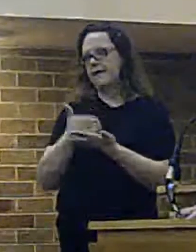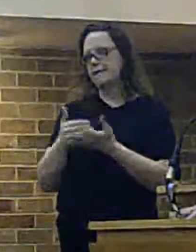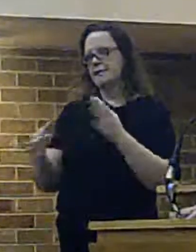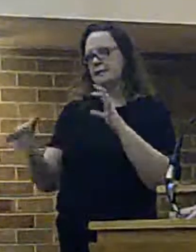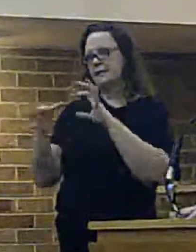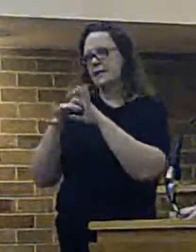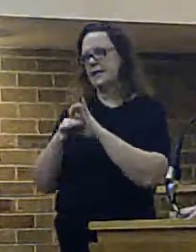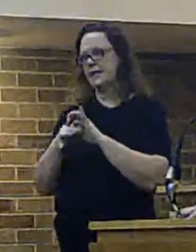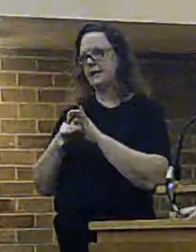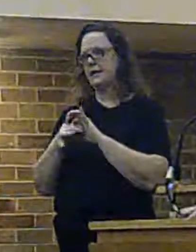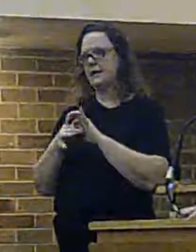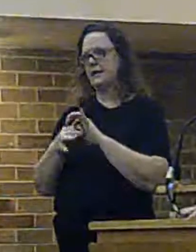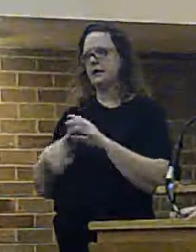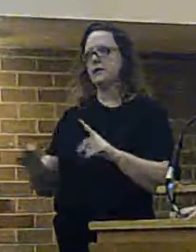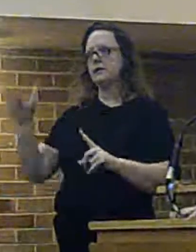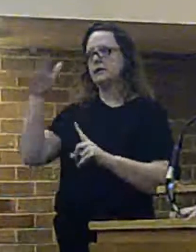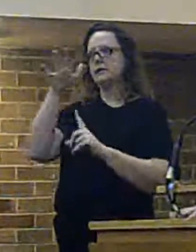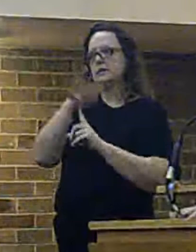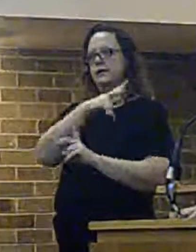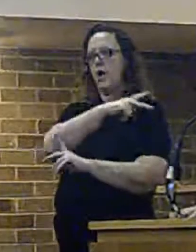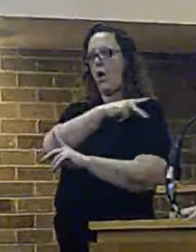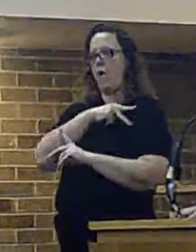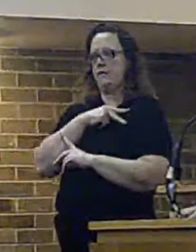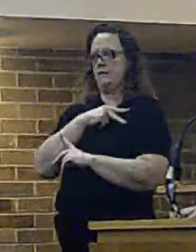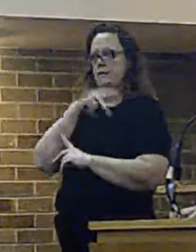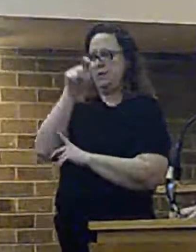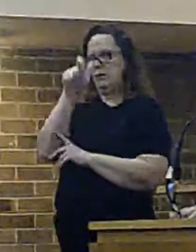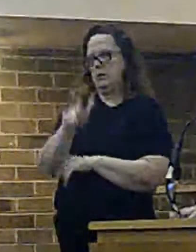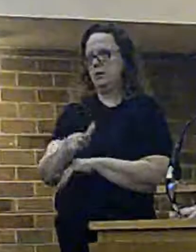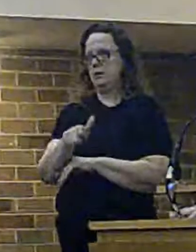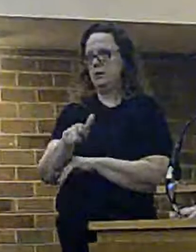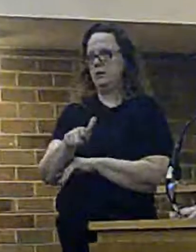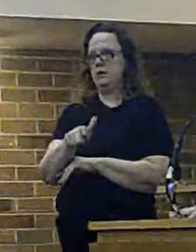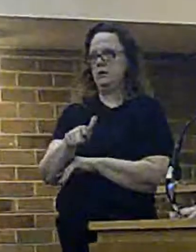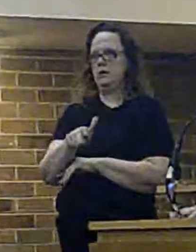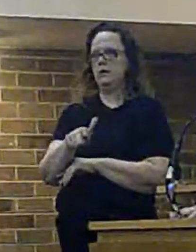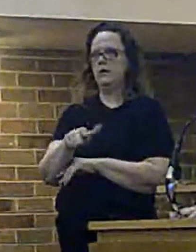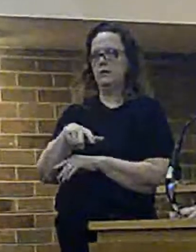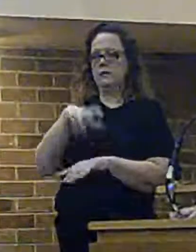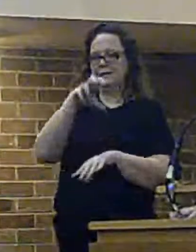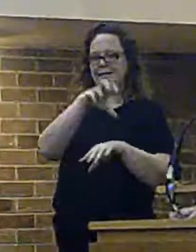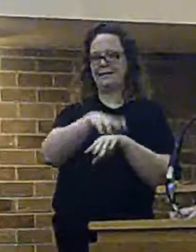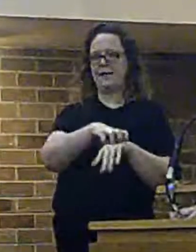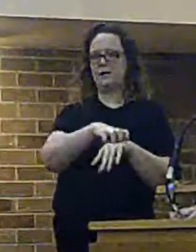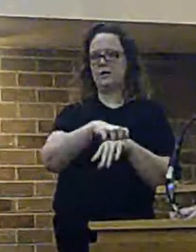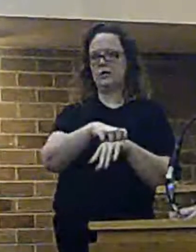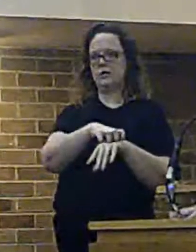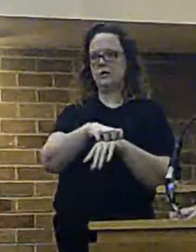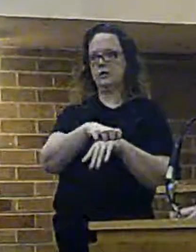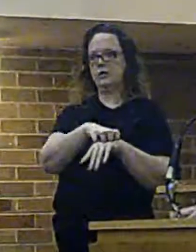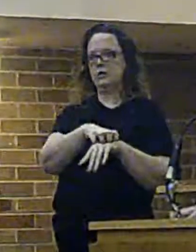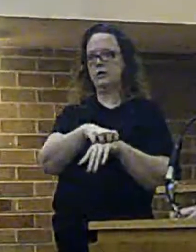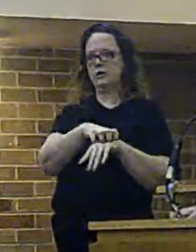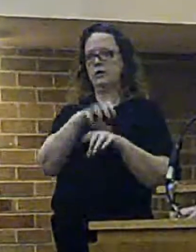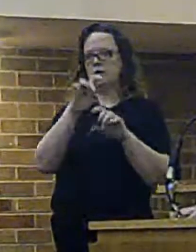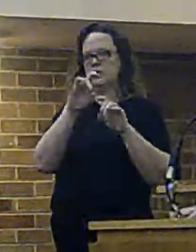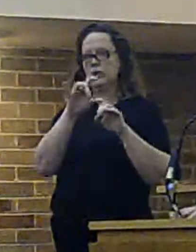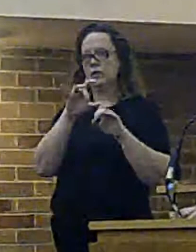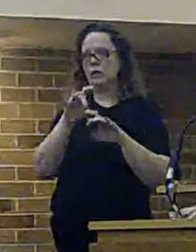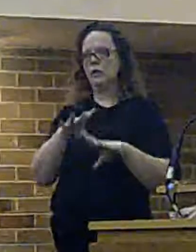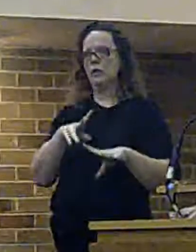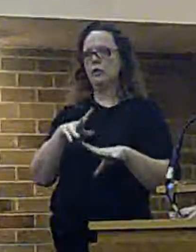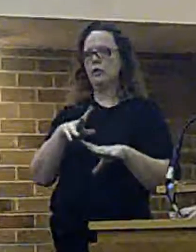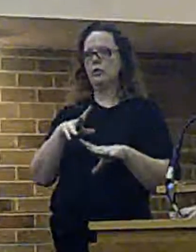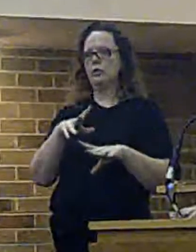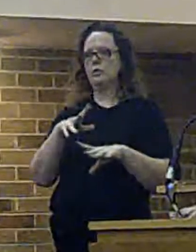to the senior officer post that we pay out. Because as you take stations out, you lose tears of offices